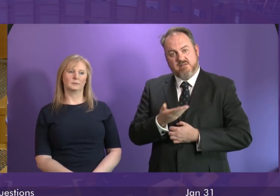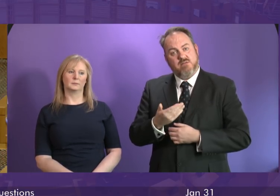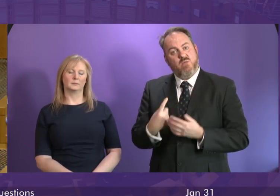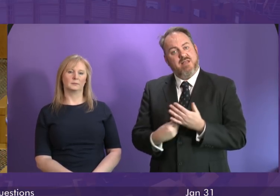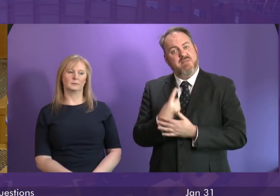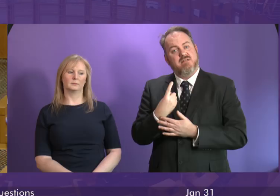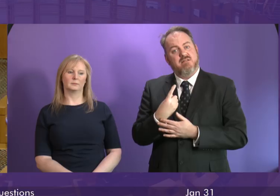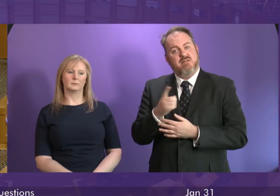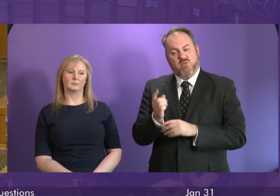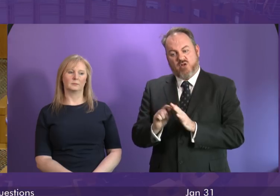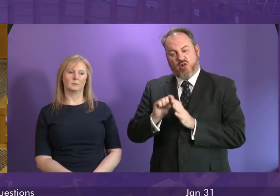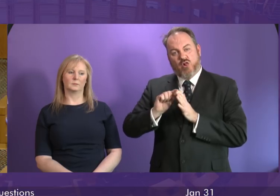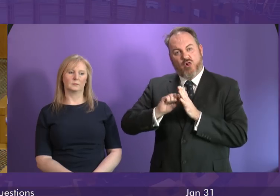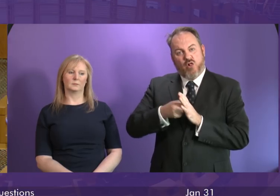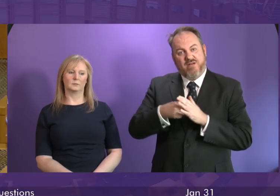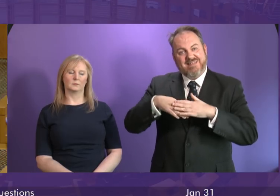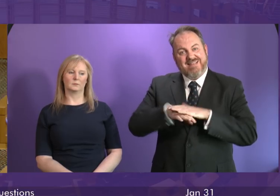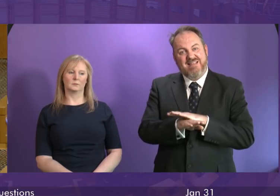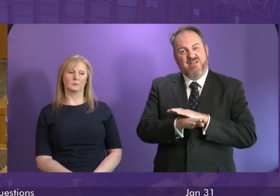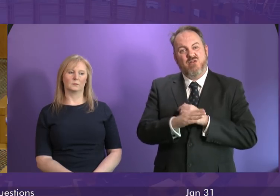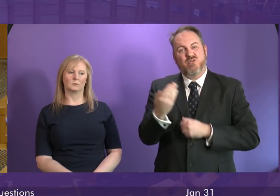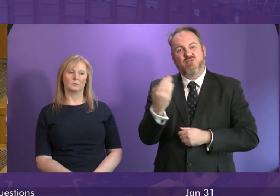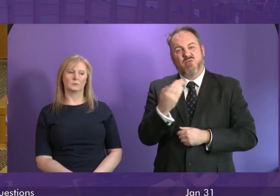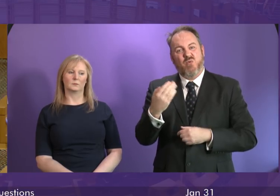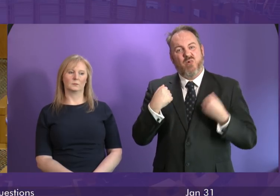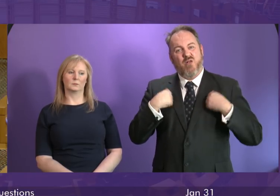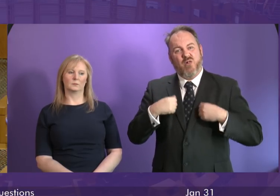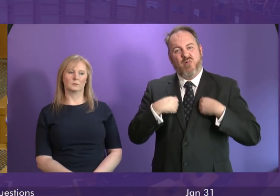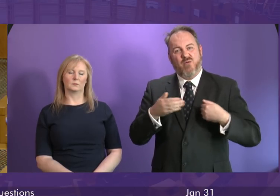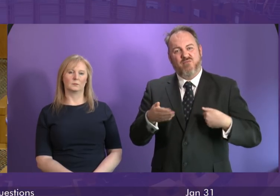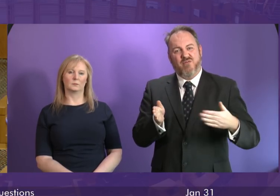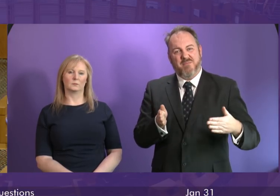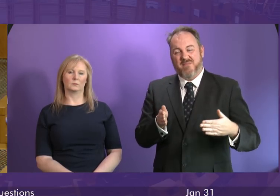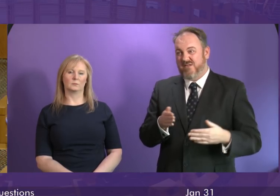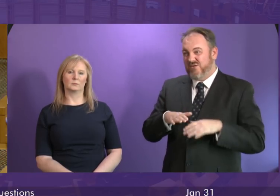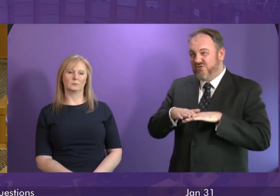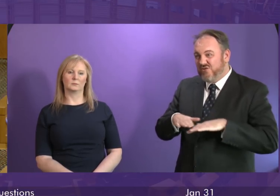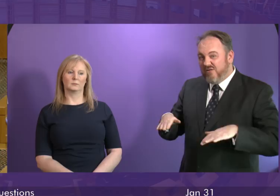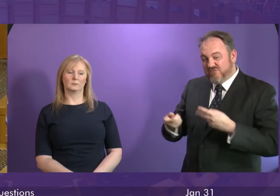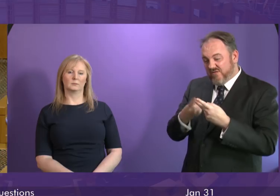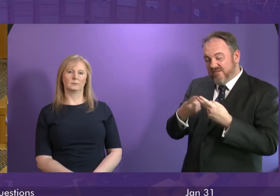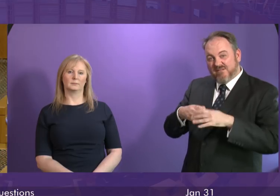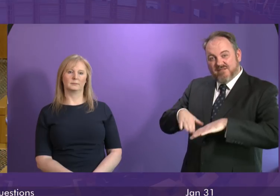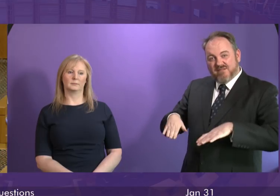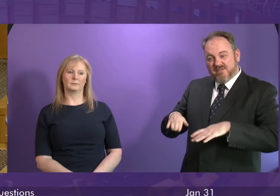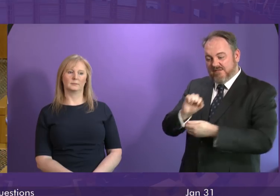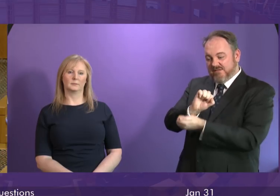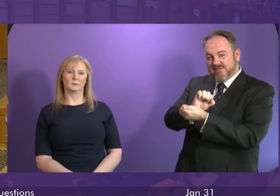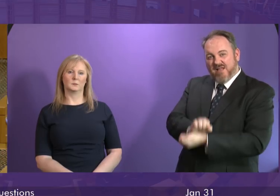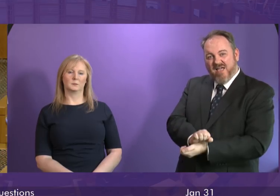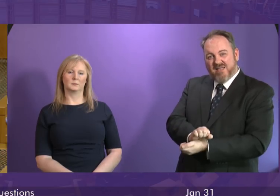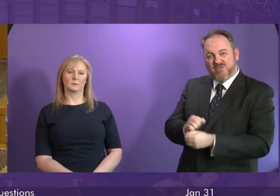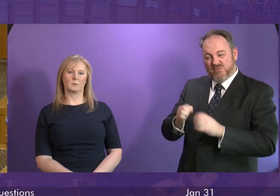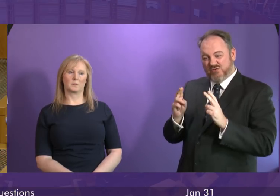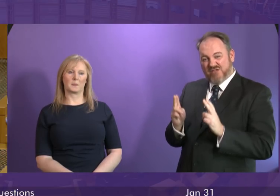being locked in a school cloakroom there are reports of children being tied to chairs prevented from going to the toilet